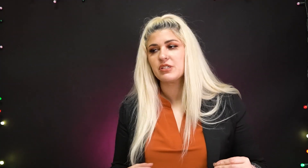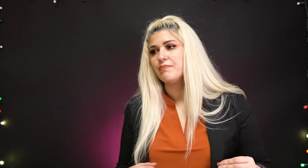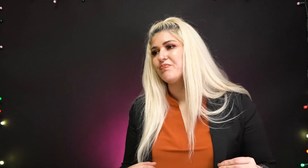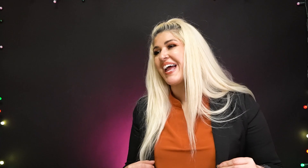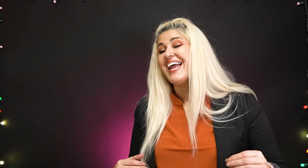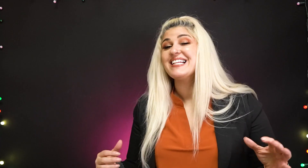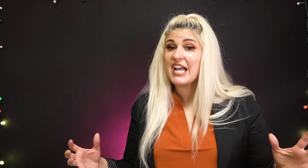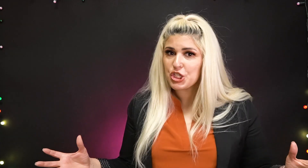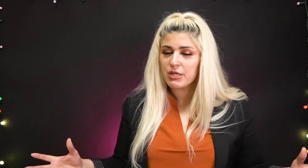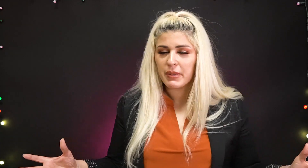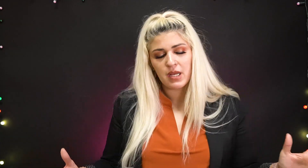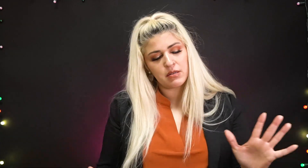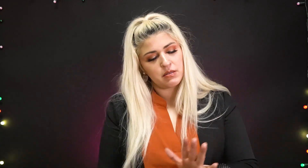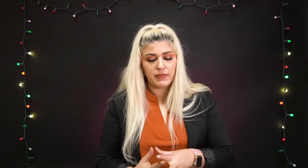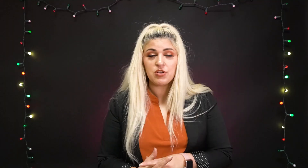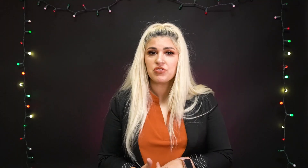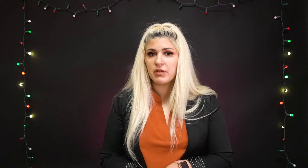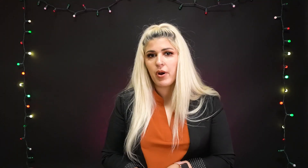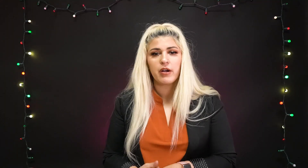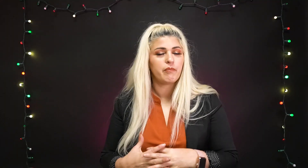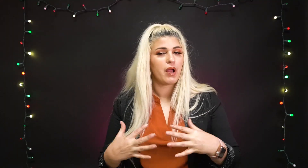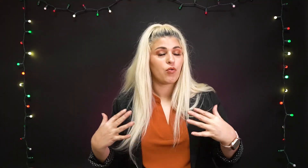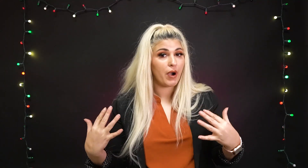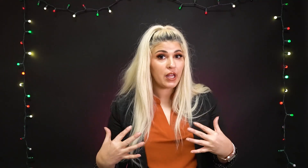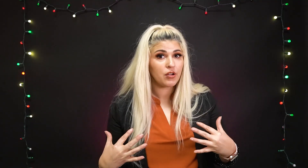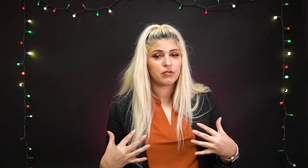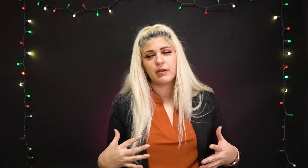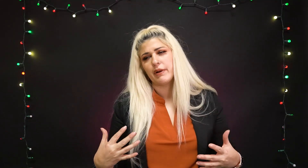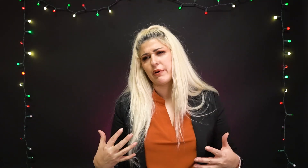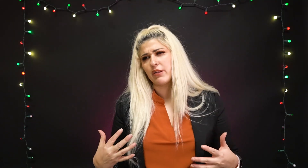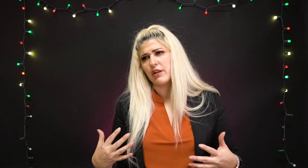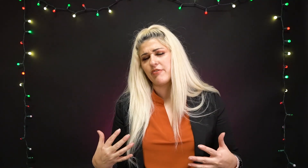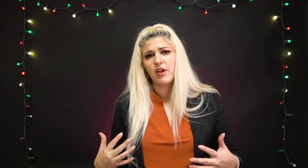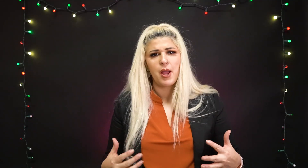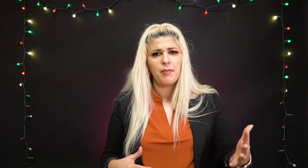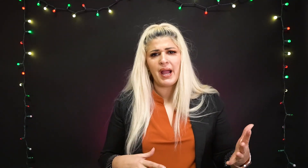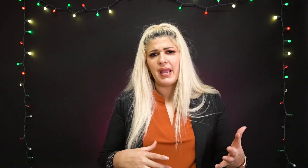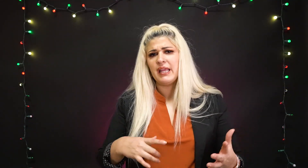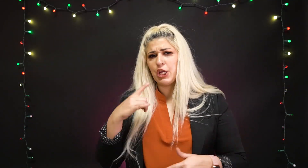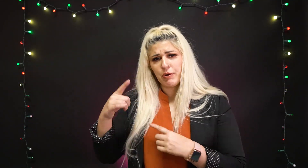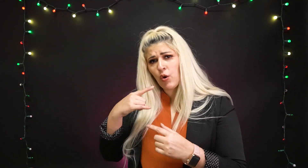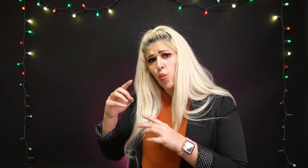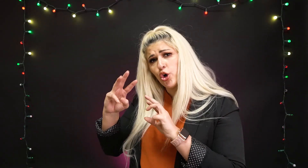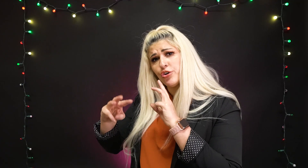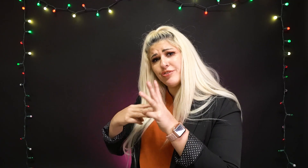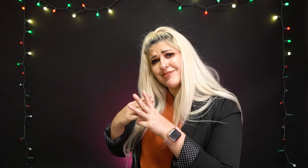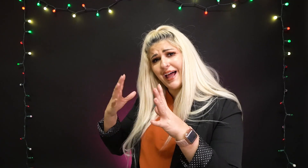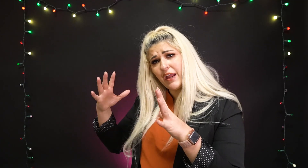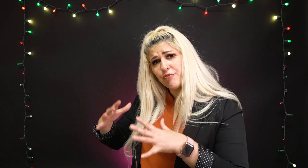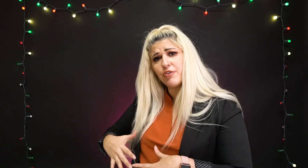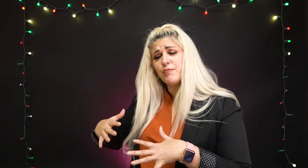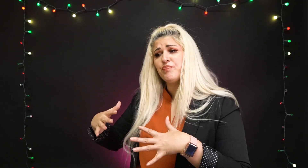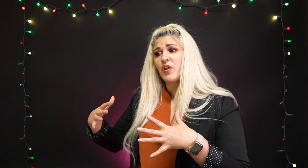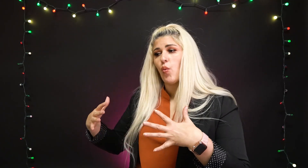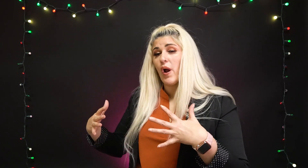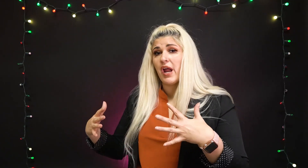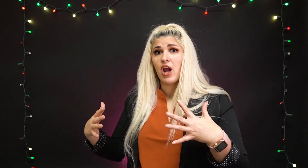it's actually been interesting part of my regular my regular life my hearing world life where